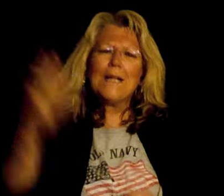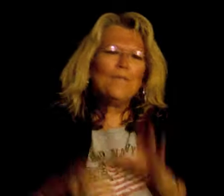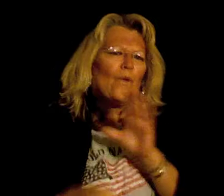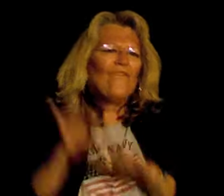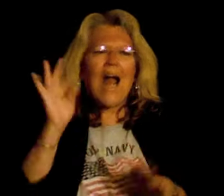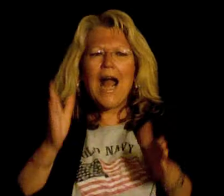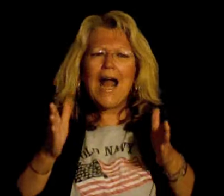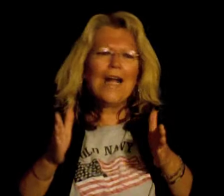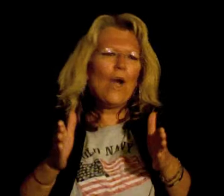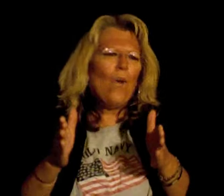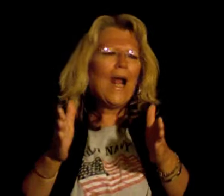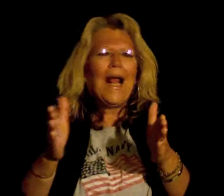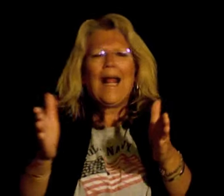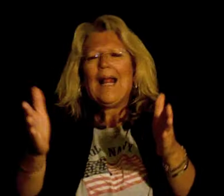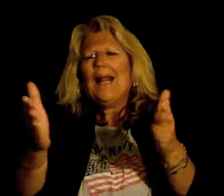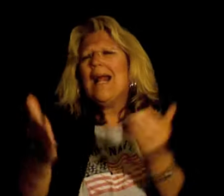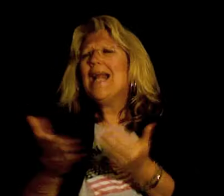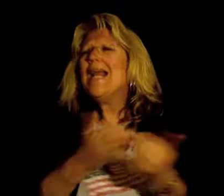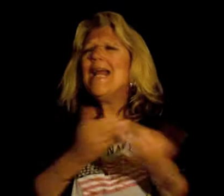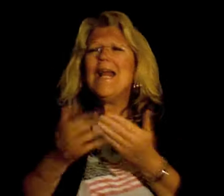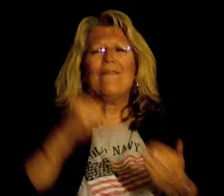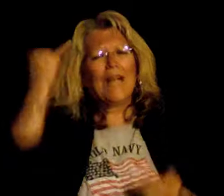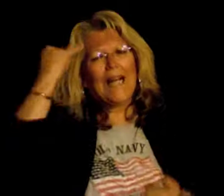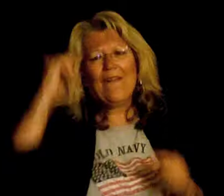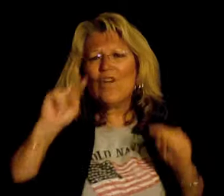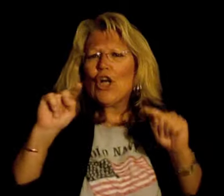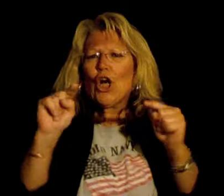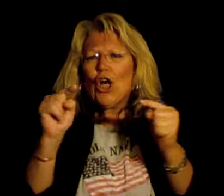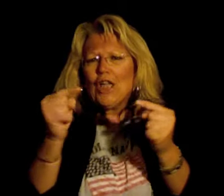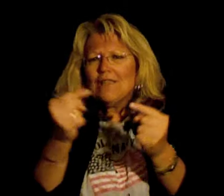to find a way Even if it hurts